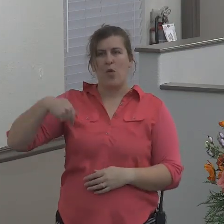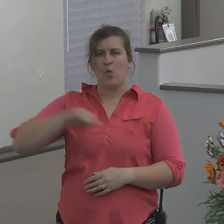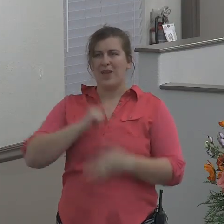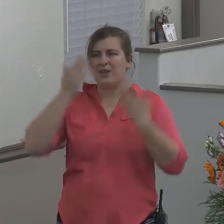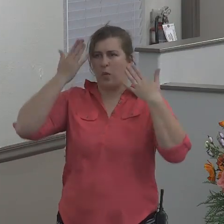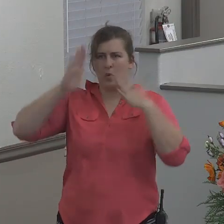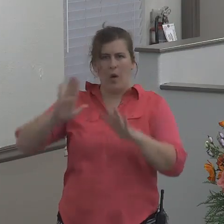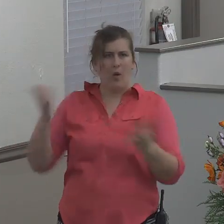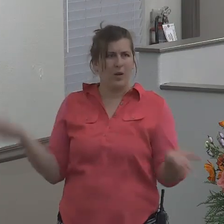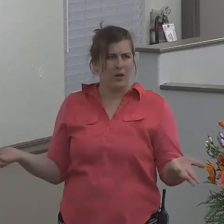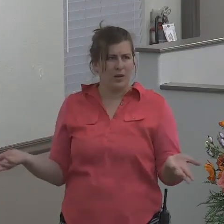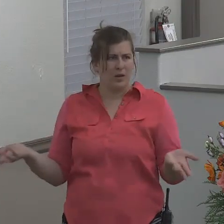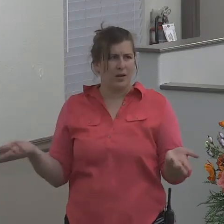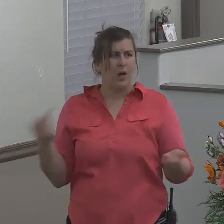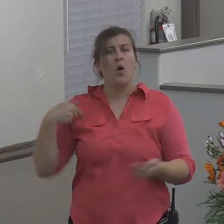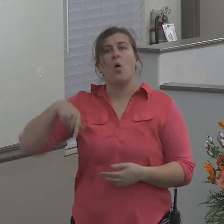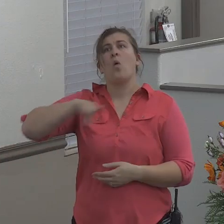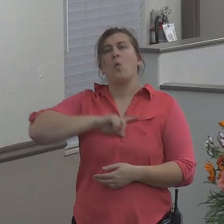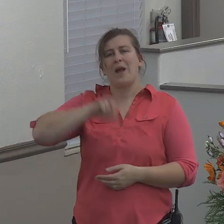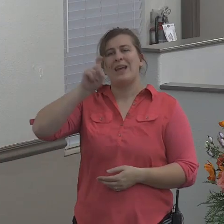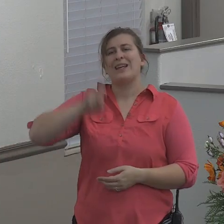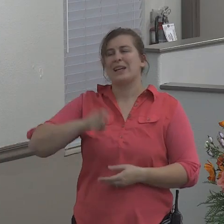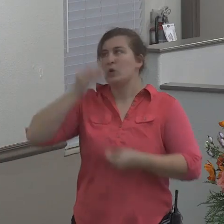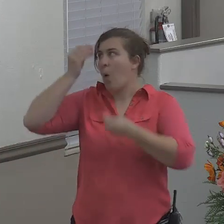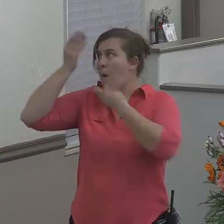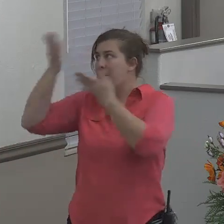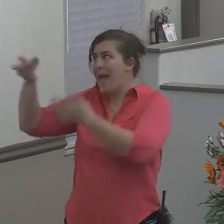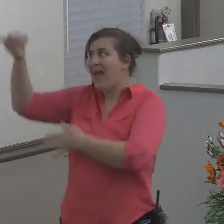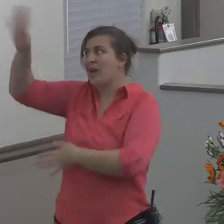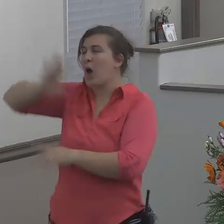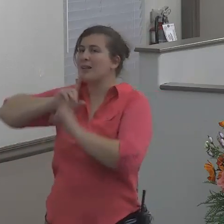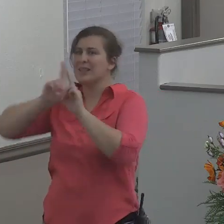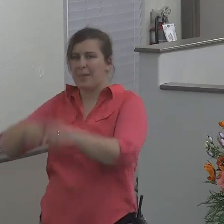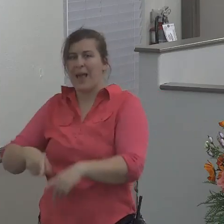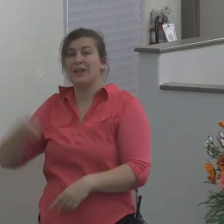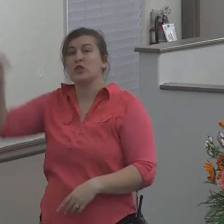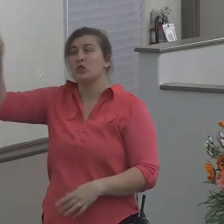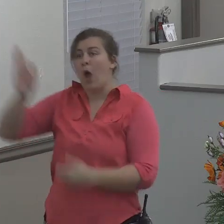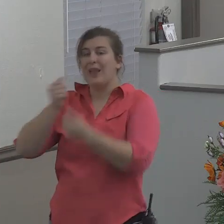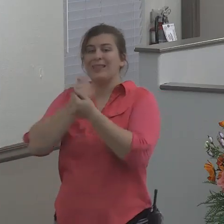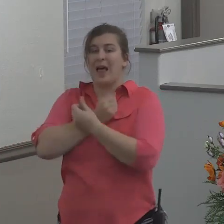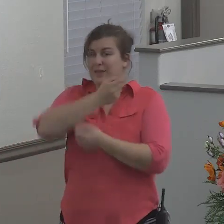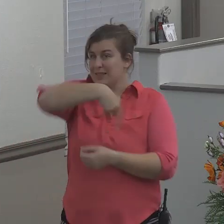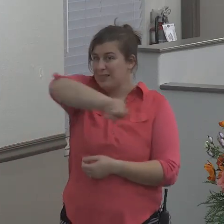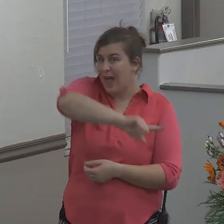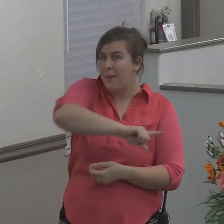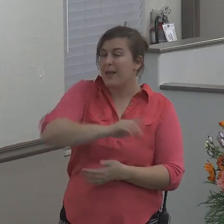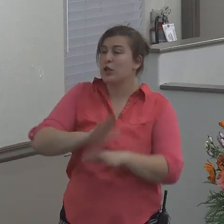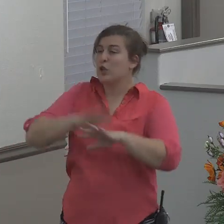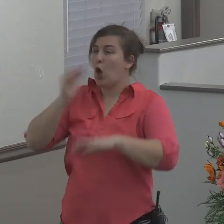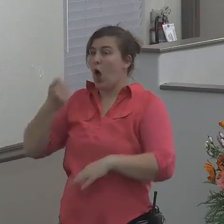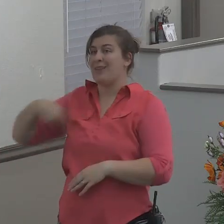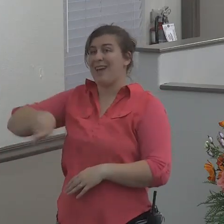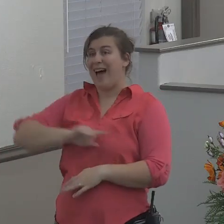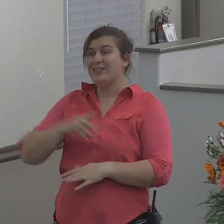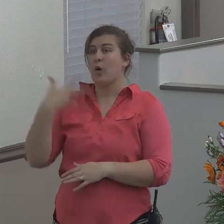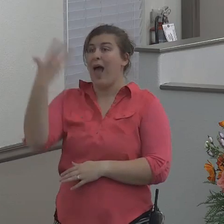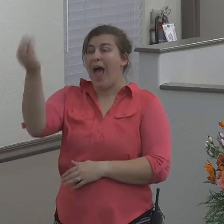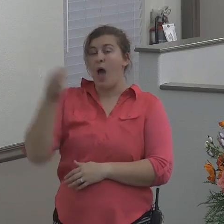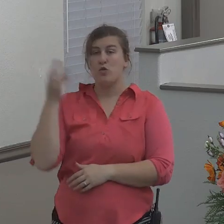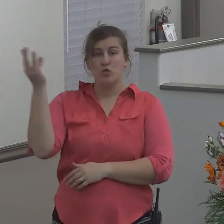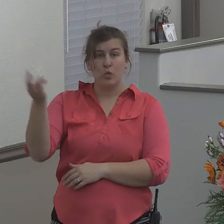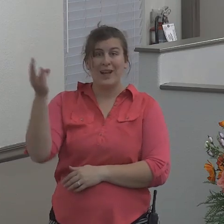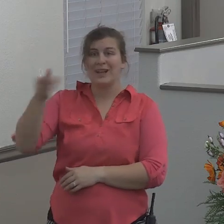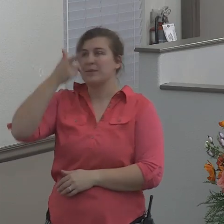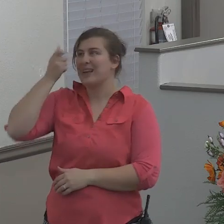we need to obey God's command God loves them God has called us to go out to witness because